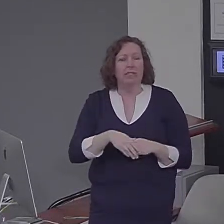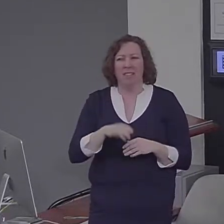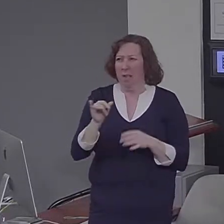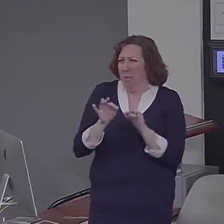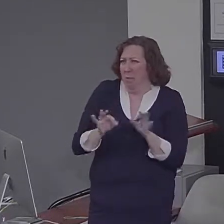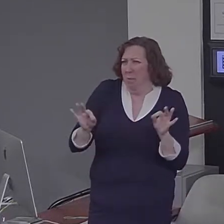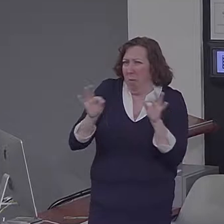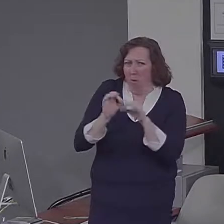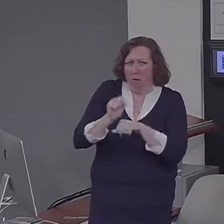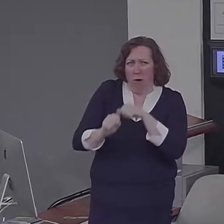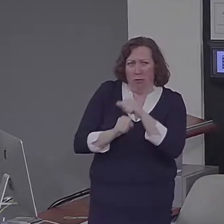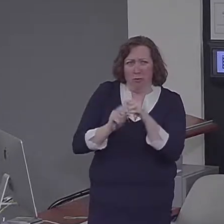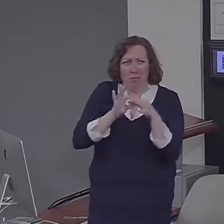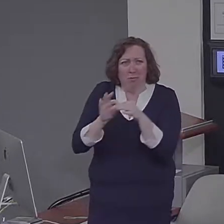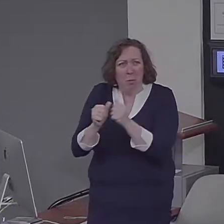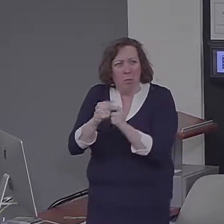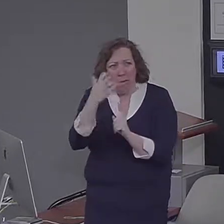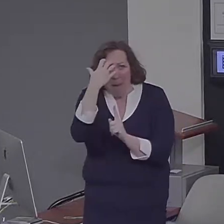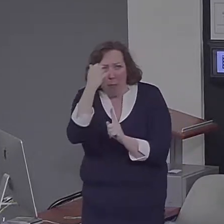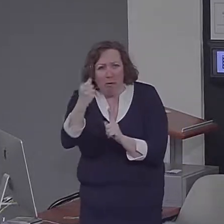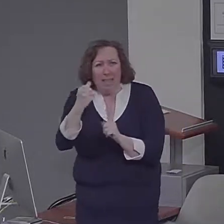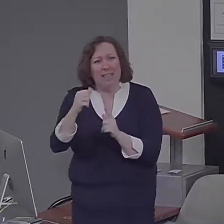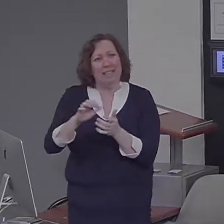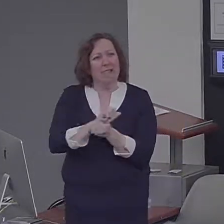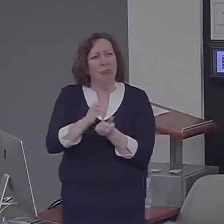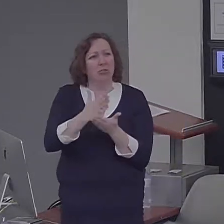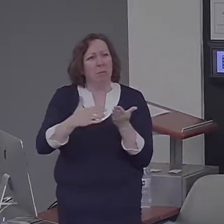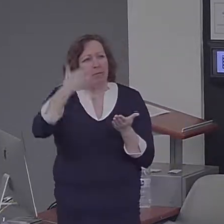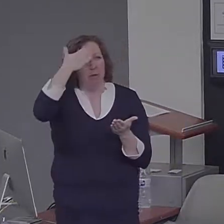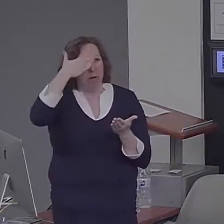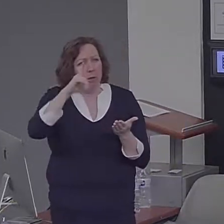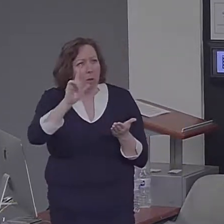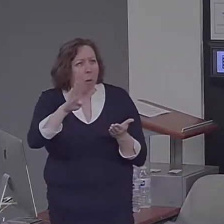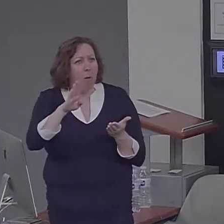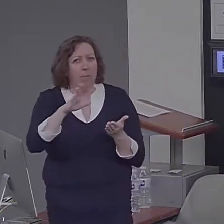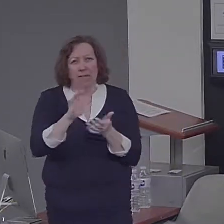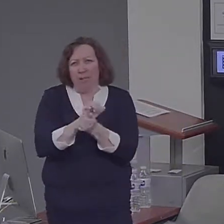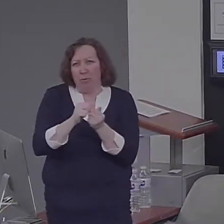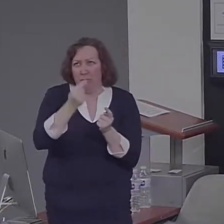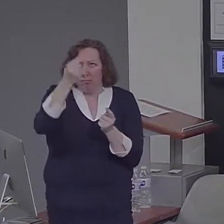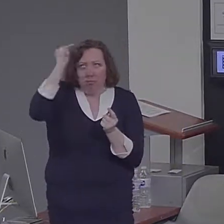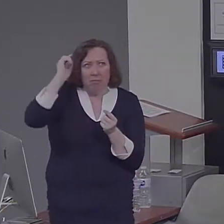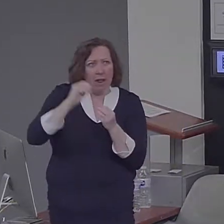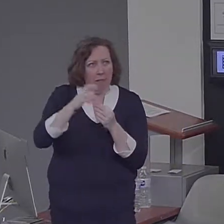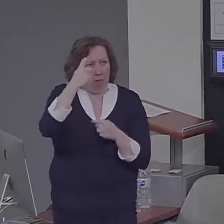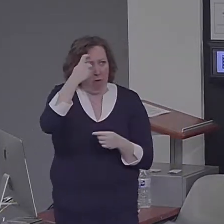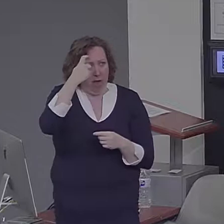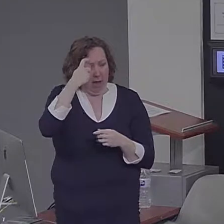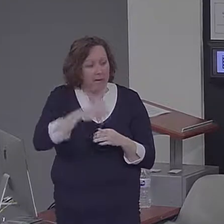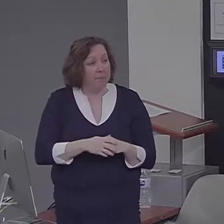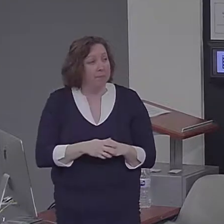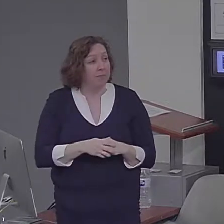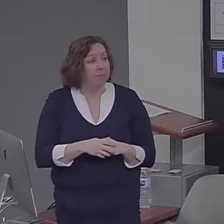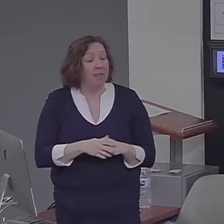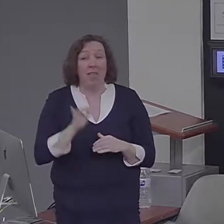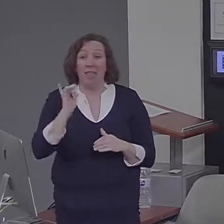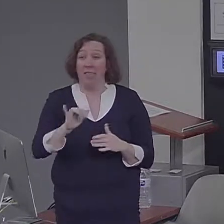frontal lobes and a couple of other parts of the brain. And the net result of that was he had one of the most severe memory